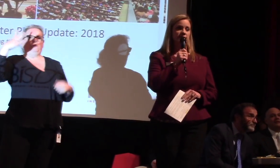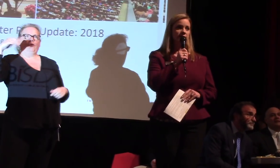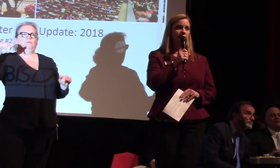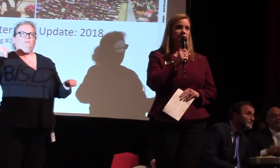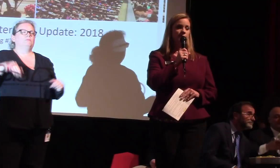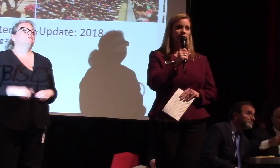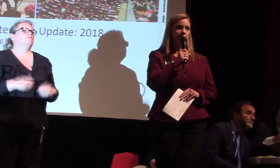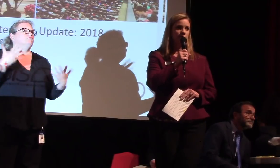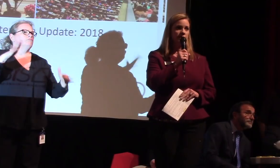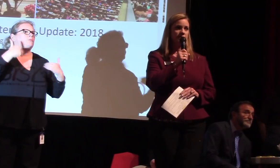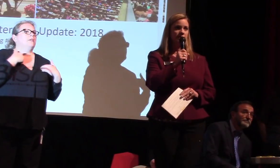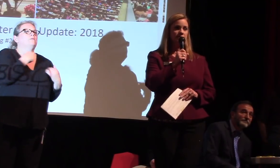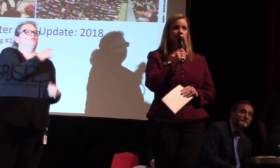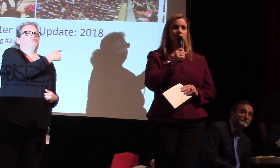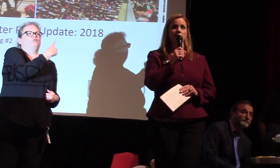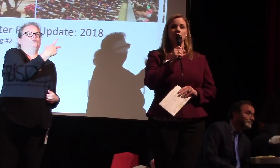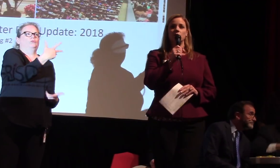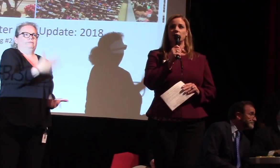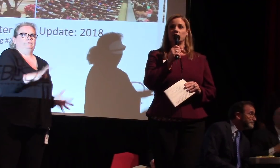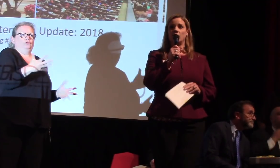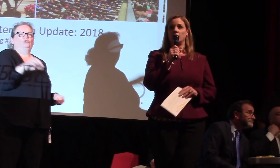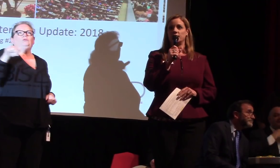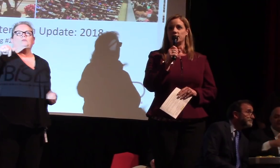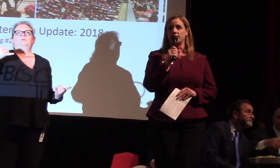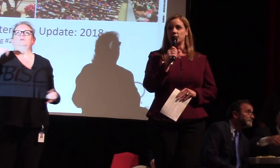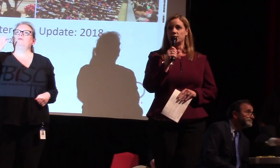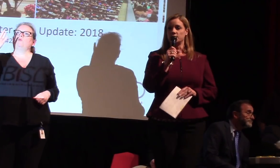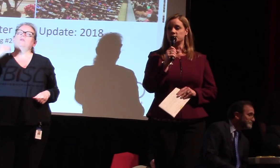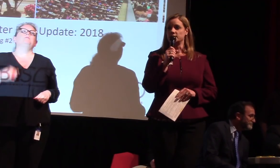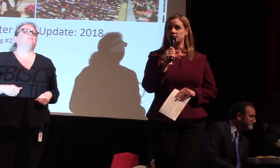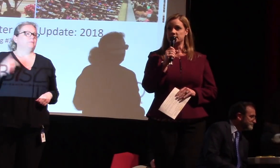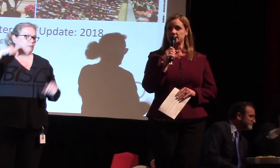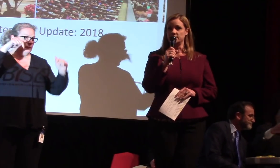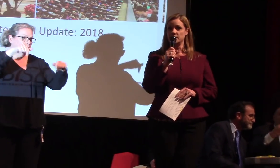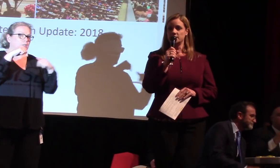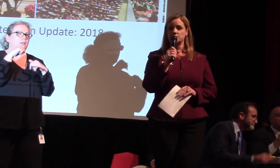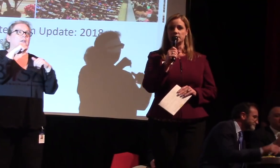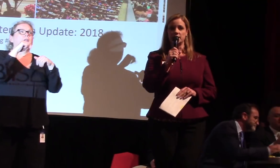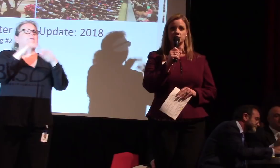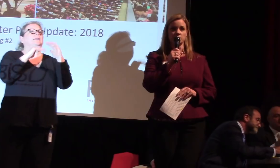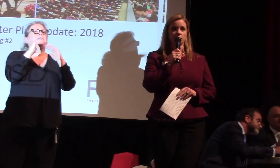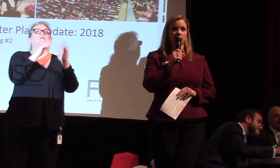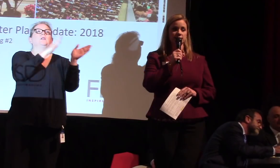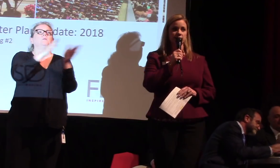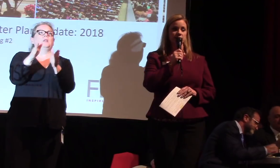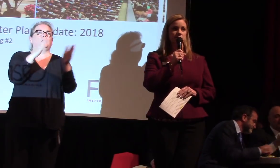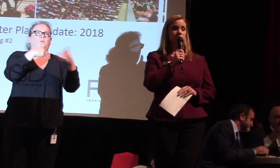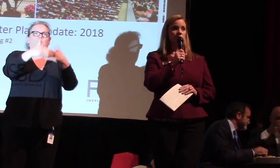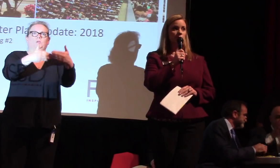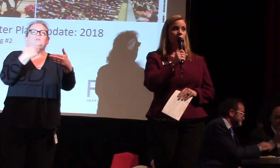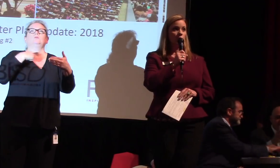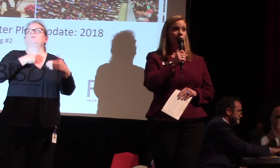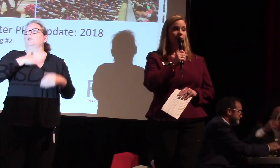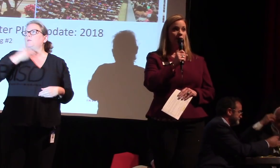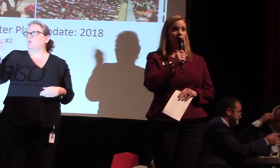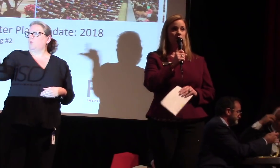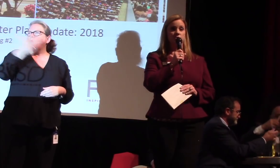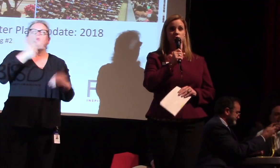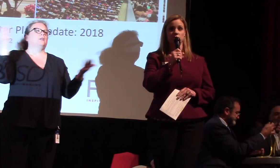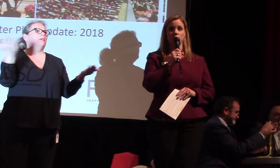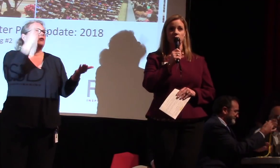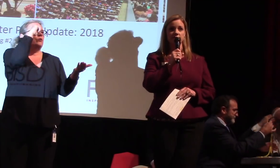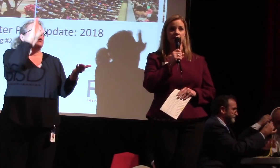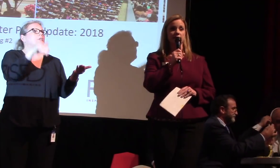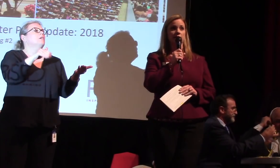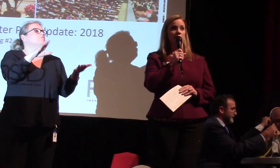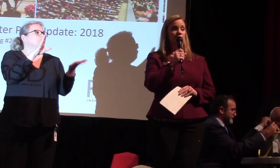around our facilities planning process. We are all very thankful that you're here this evening to engage in the process, to learn more about our